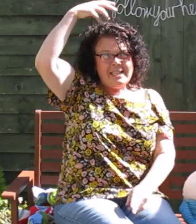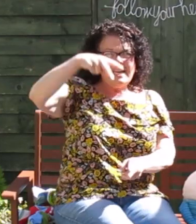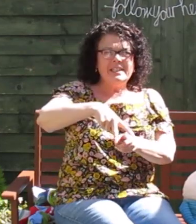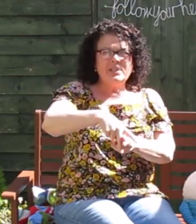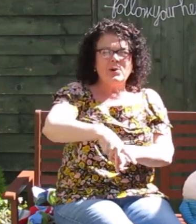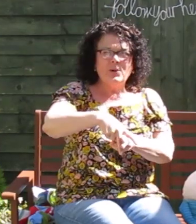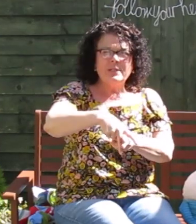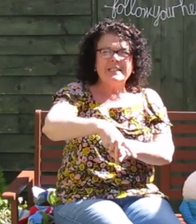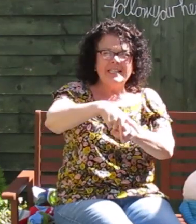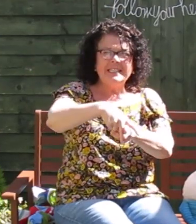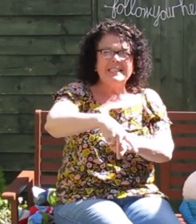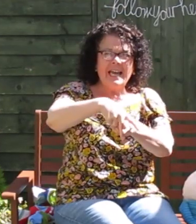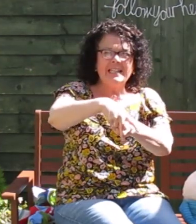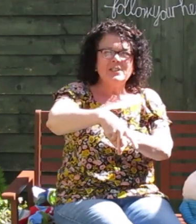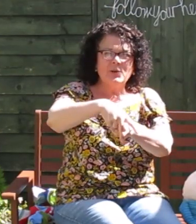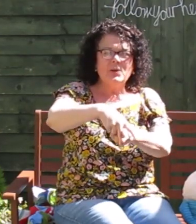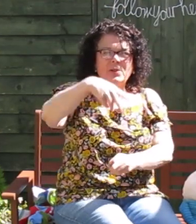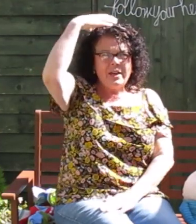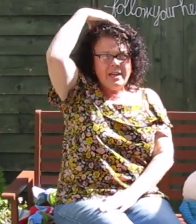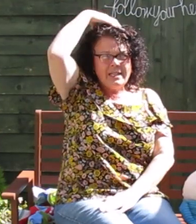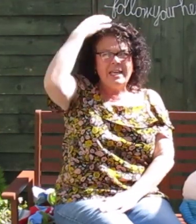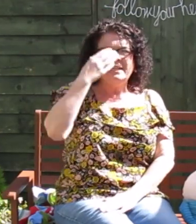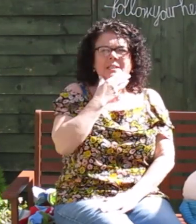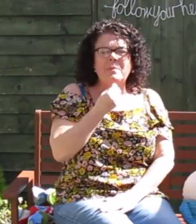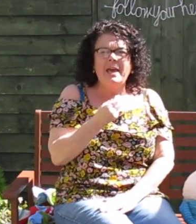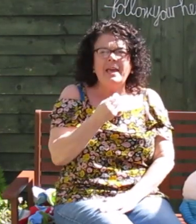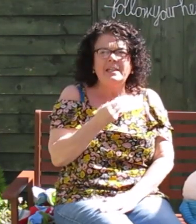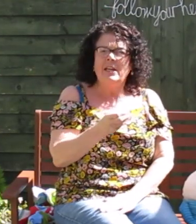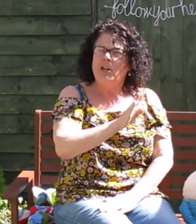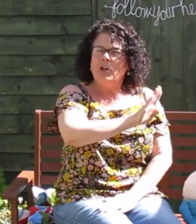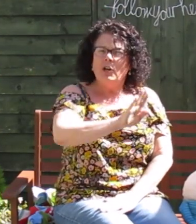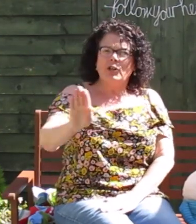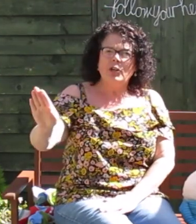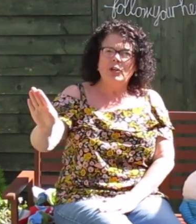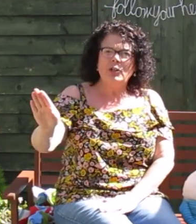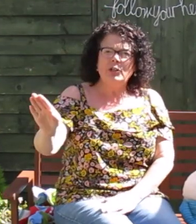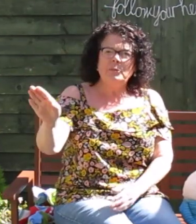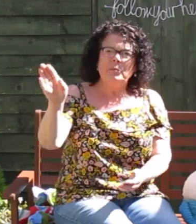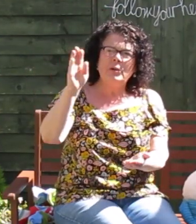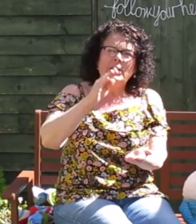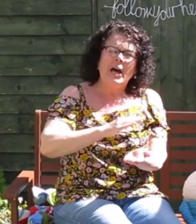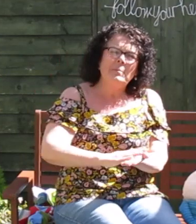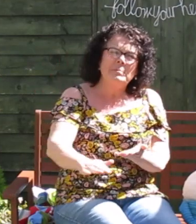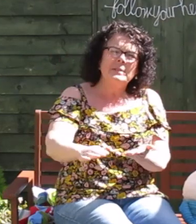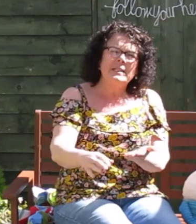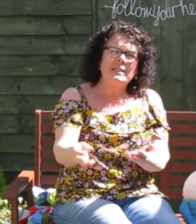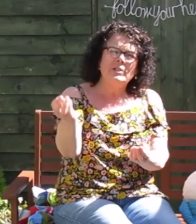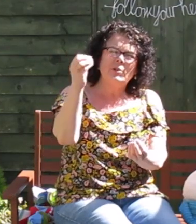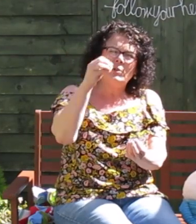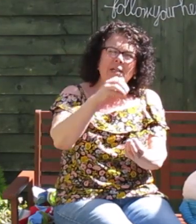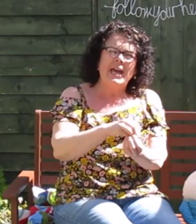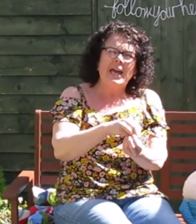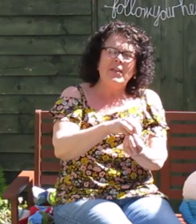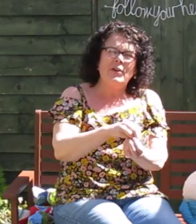king's horses and all the king's men couldn't put Humpty together